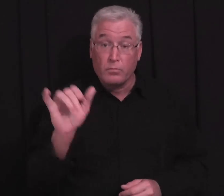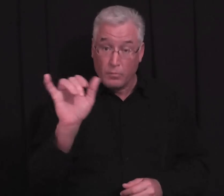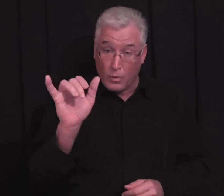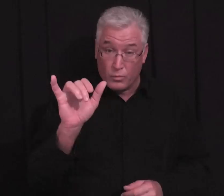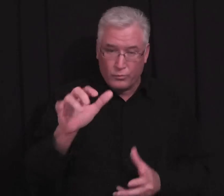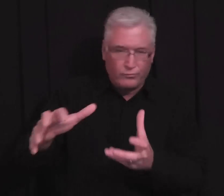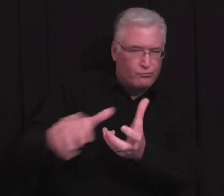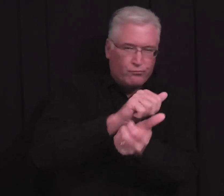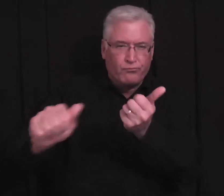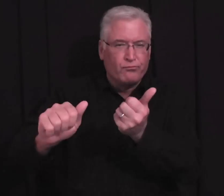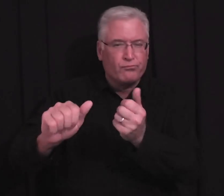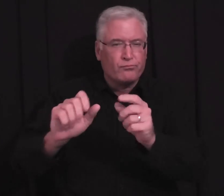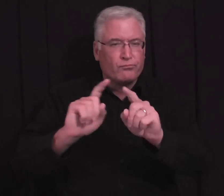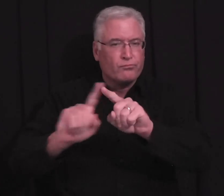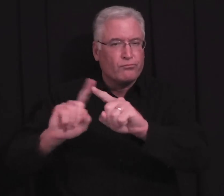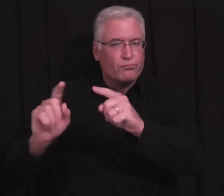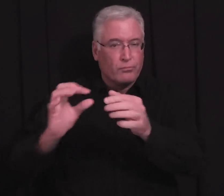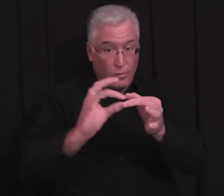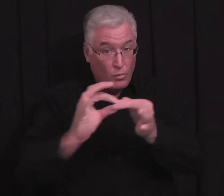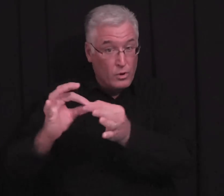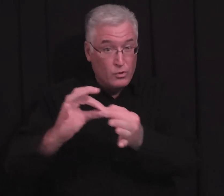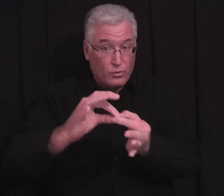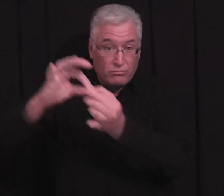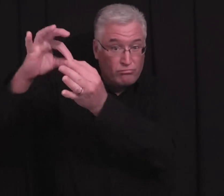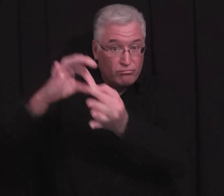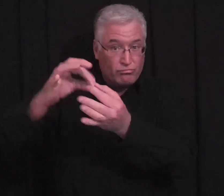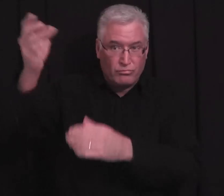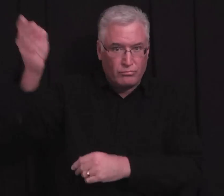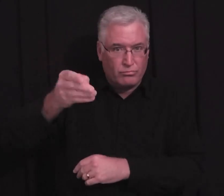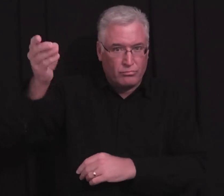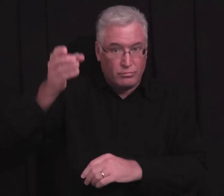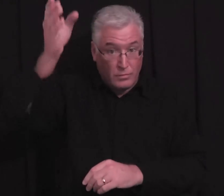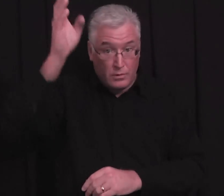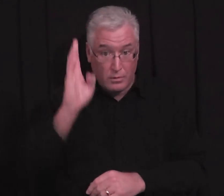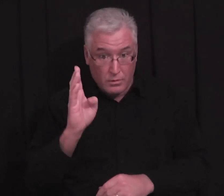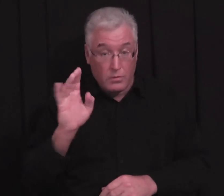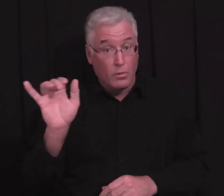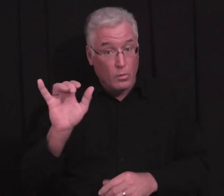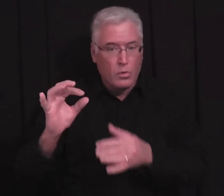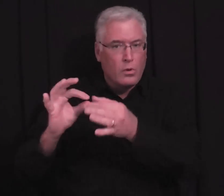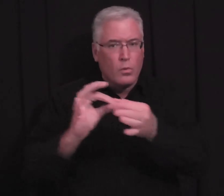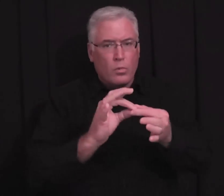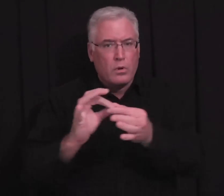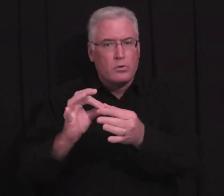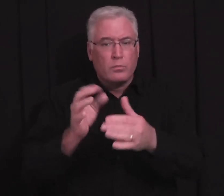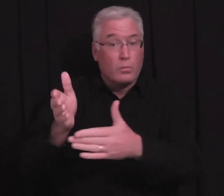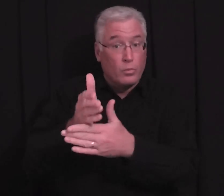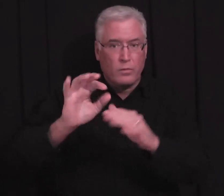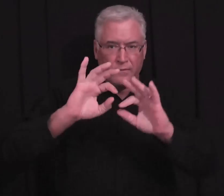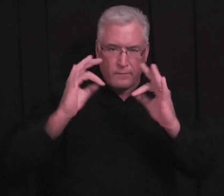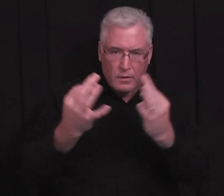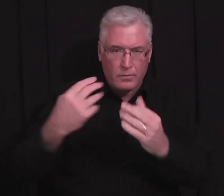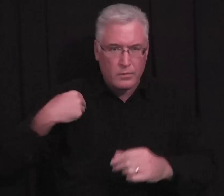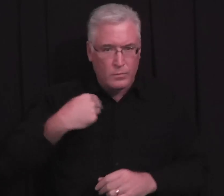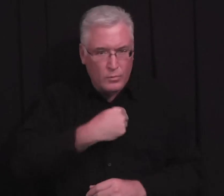in marriage. And also, it damages different relationships between us and God. And also, relationships between